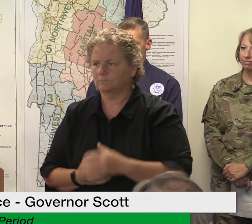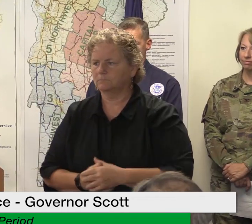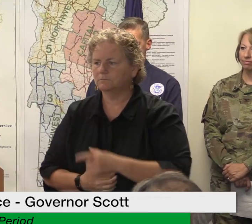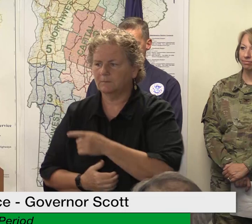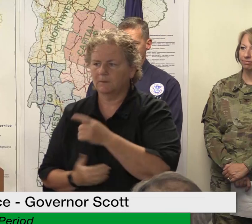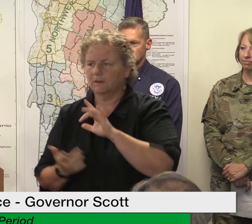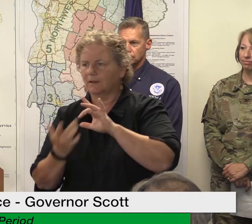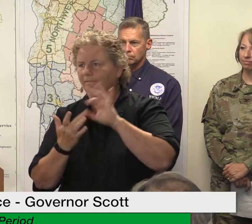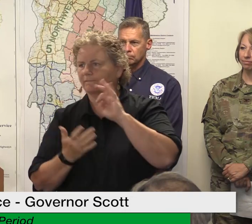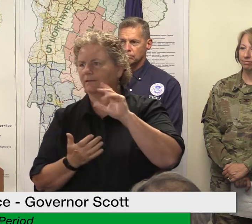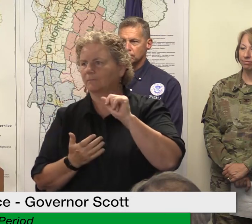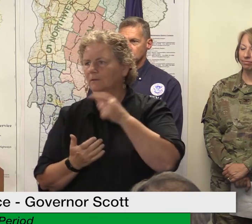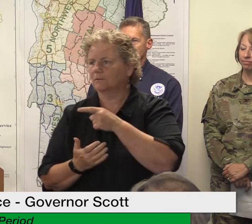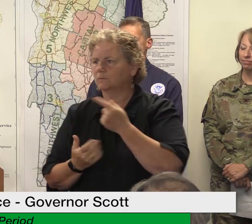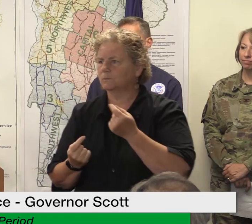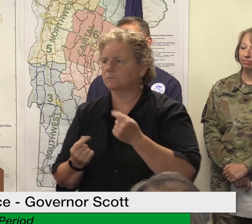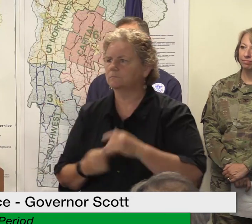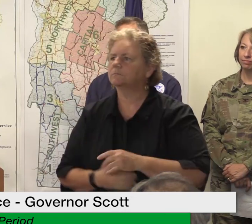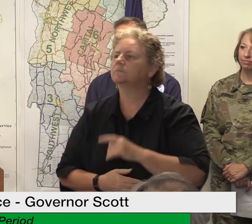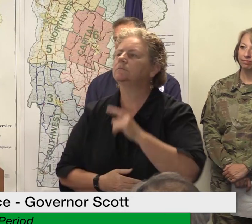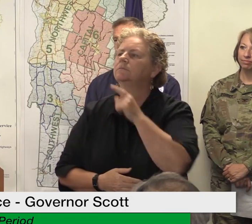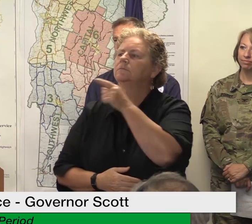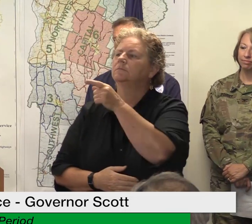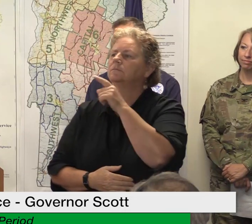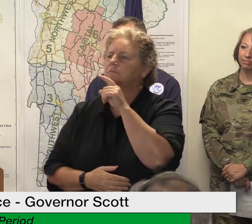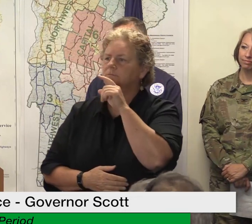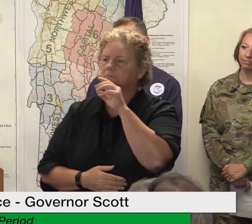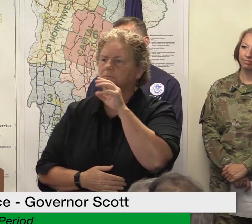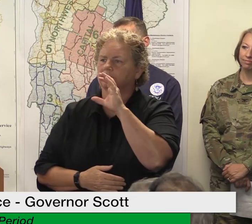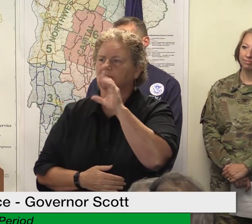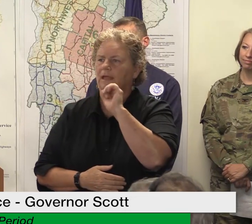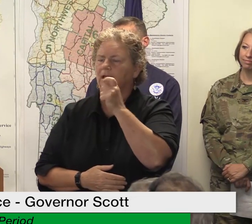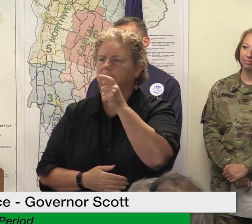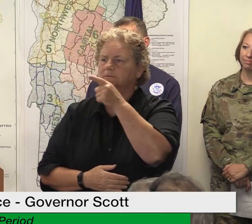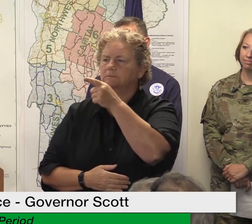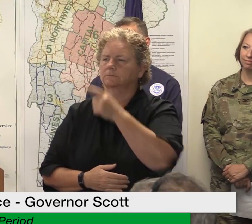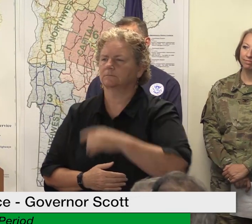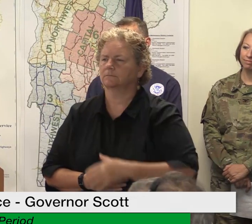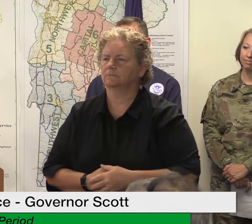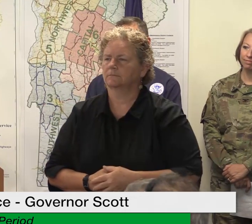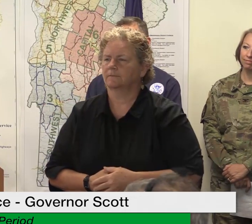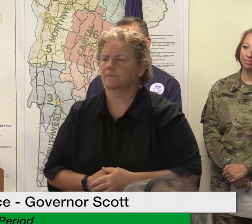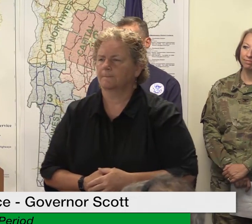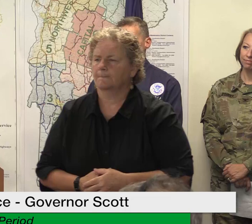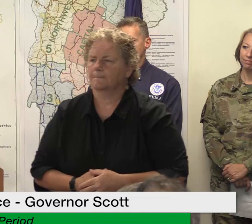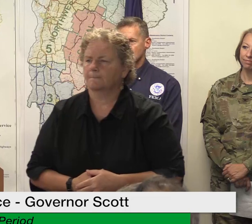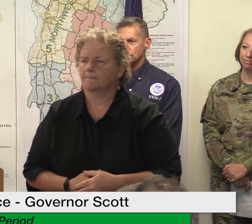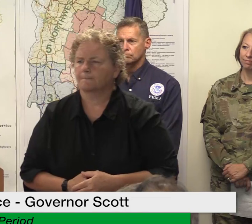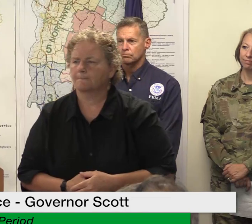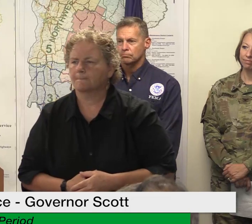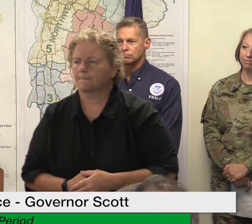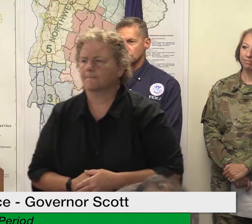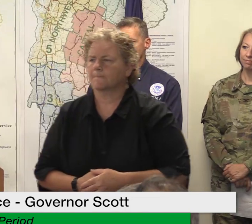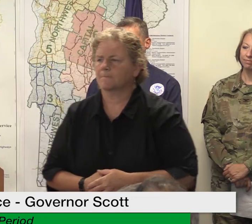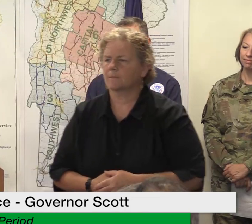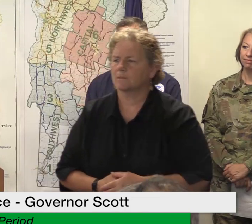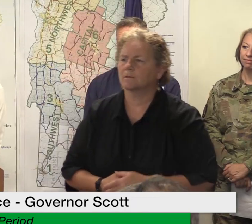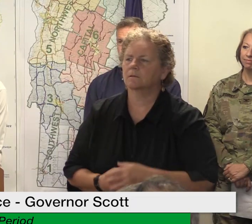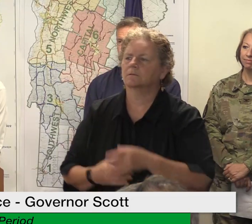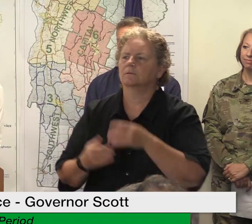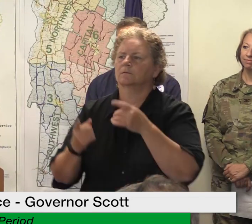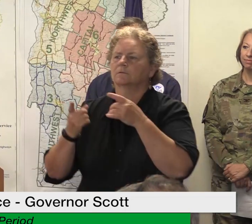what if you guys heard about um schools in the area that have been damaged from the flood i believe montpelier high school is flooded